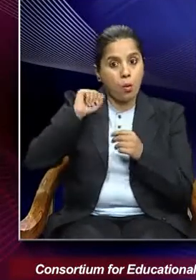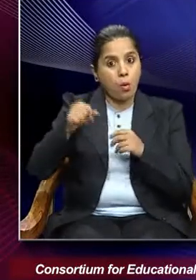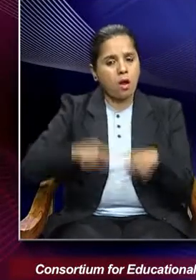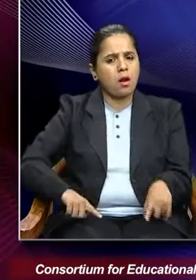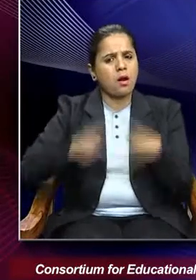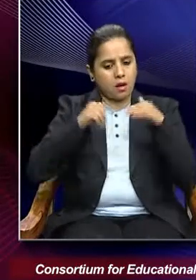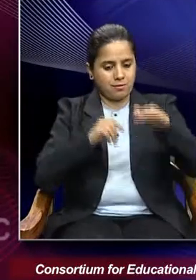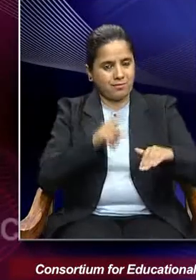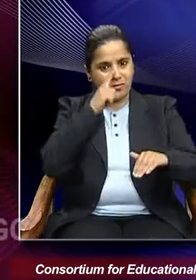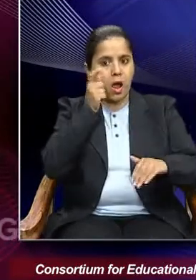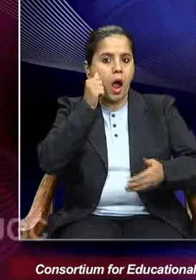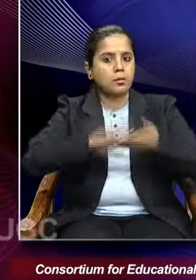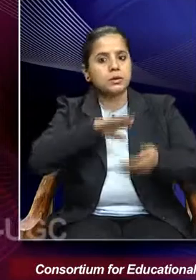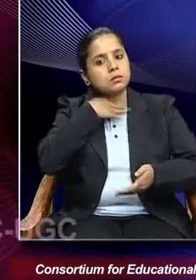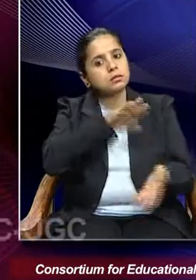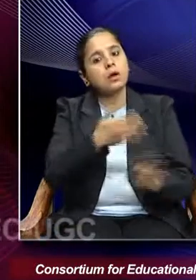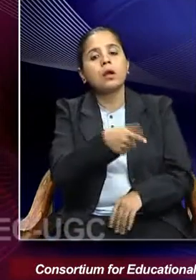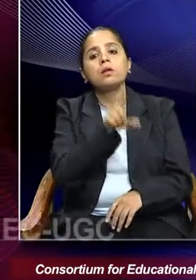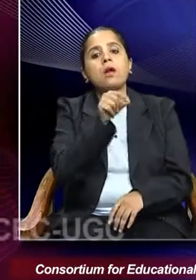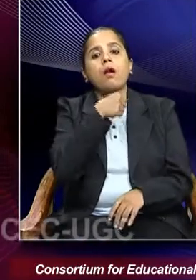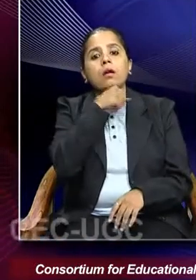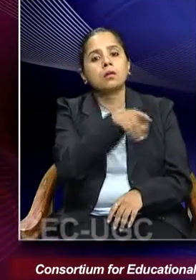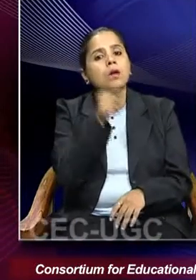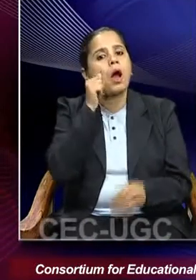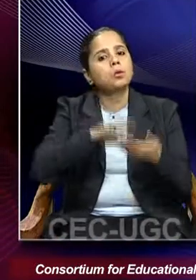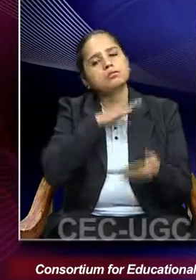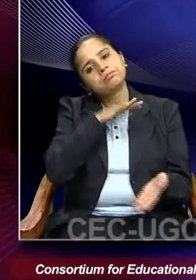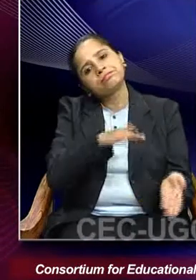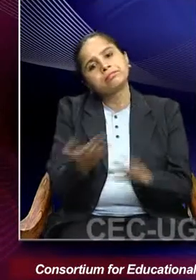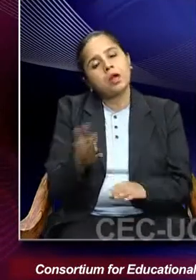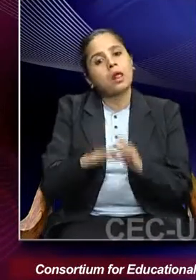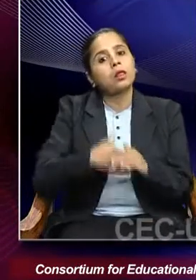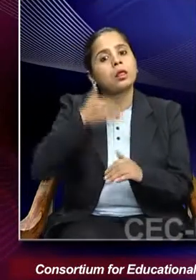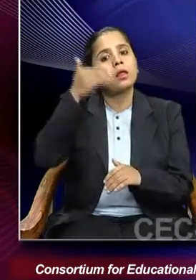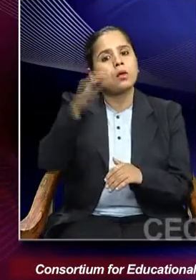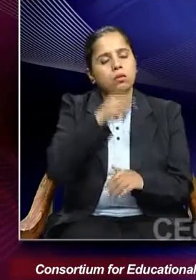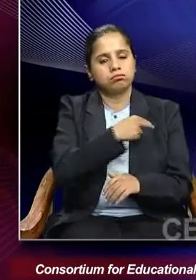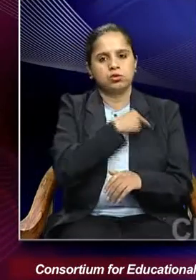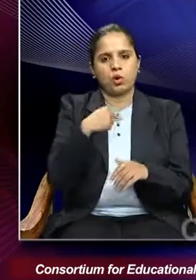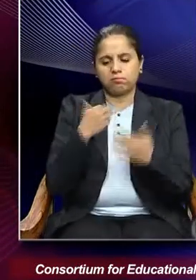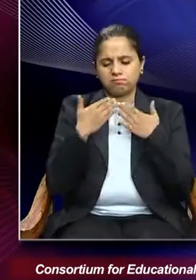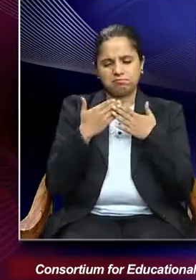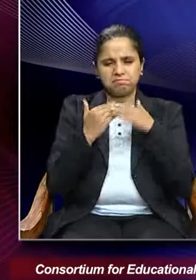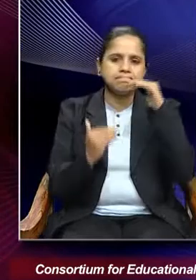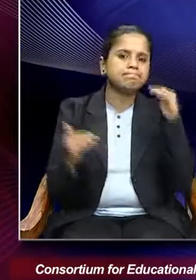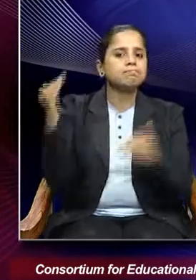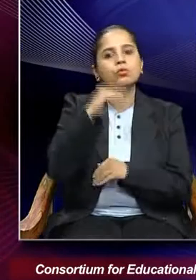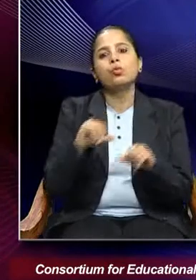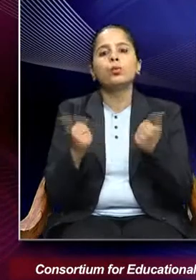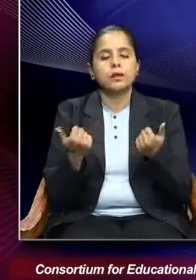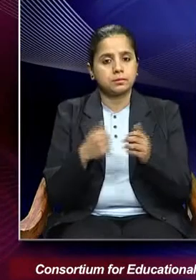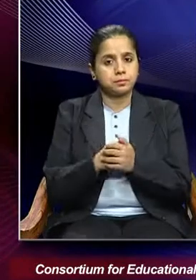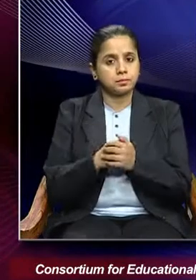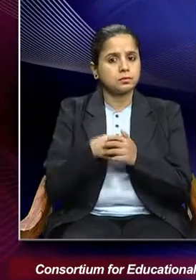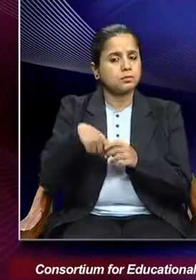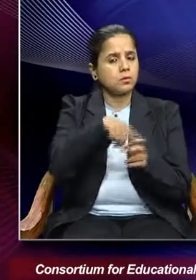child widow at the age of 10 and finally becoming a doctor. The